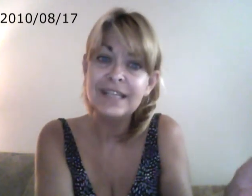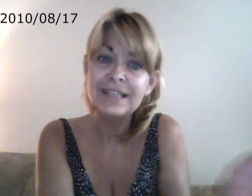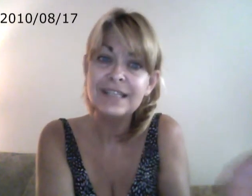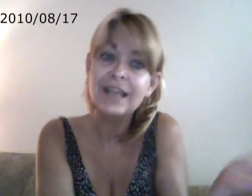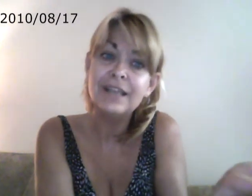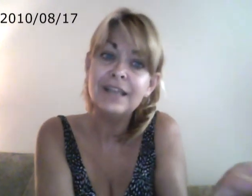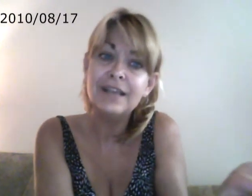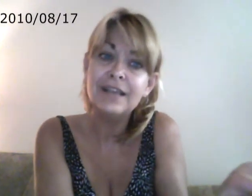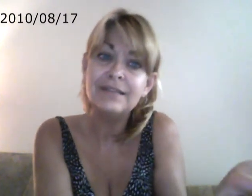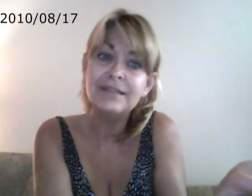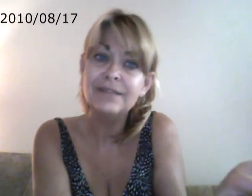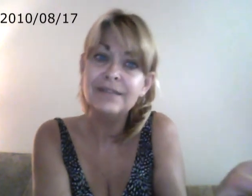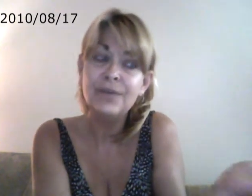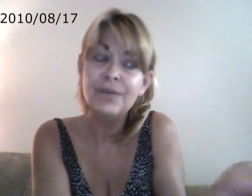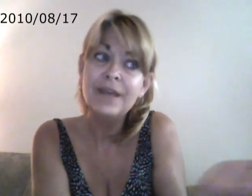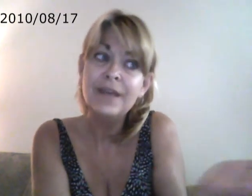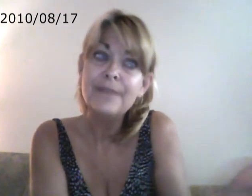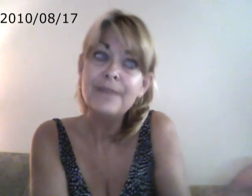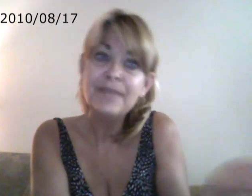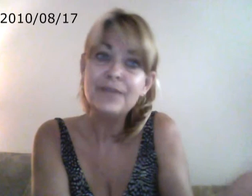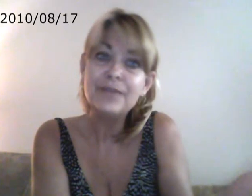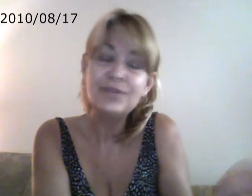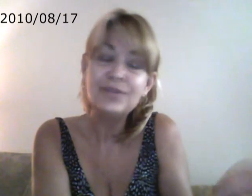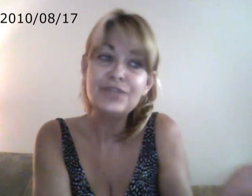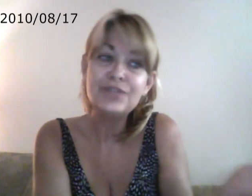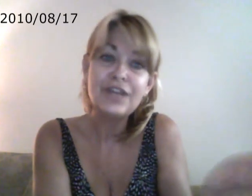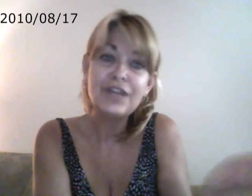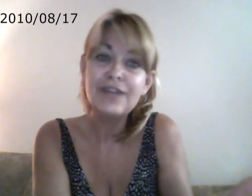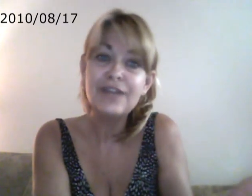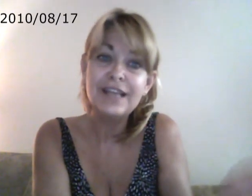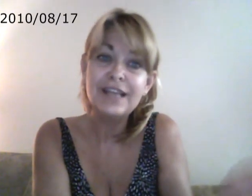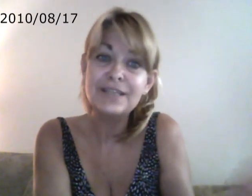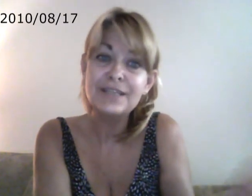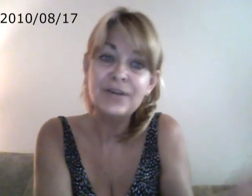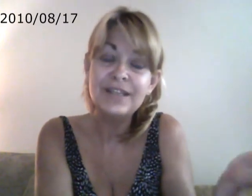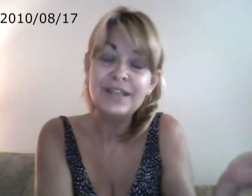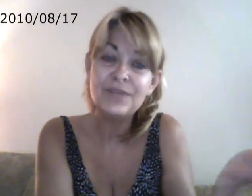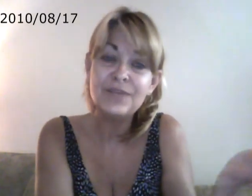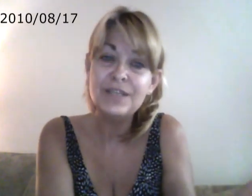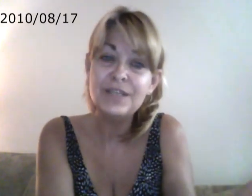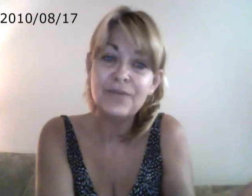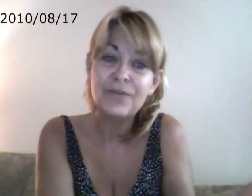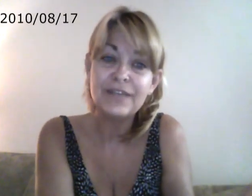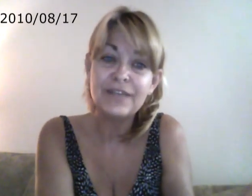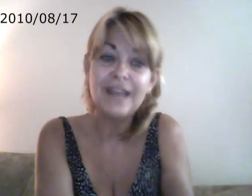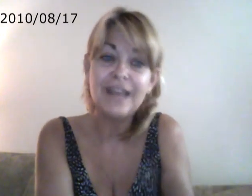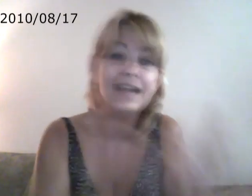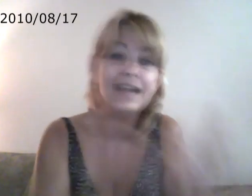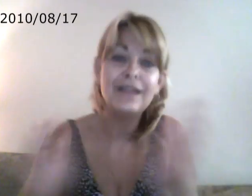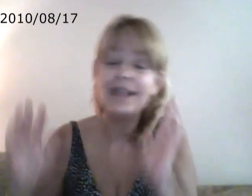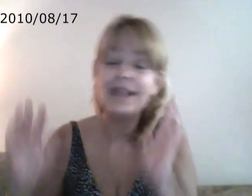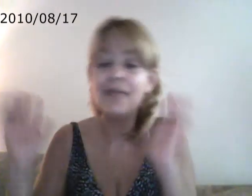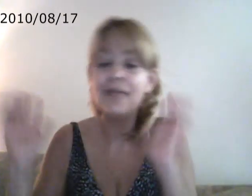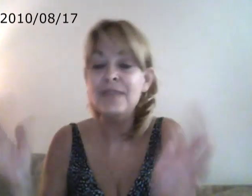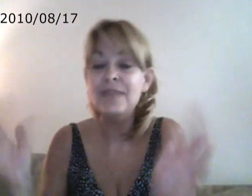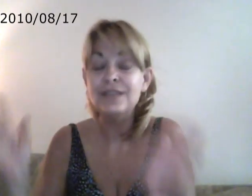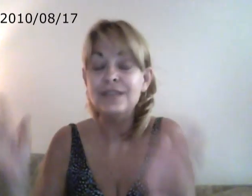and, you know, be able to share and experience what he's perfect at and allow me to